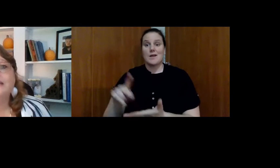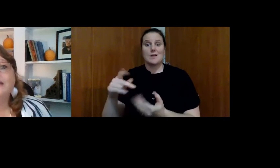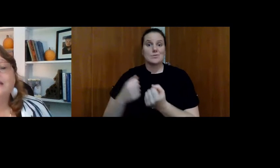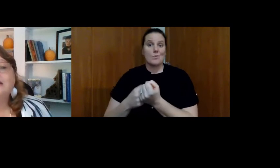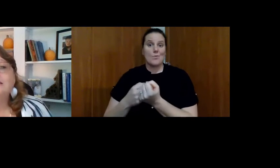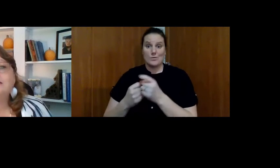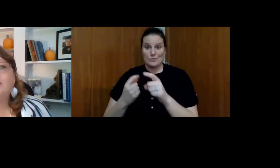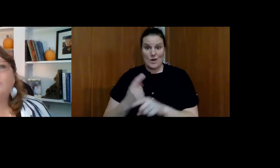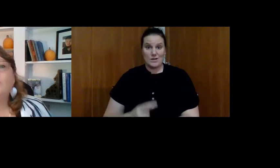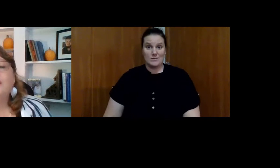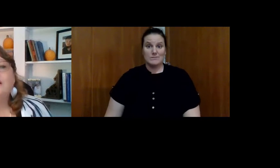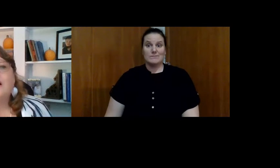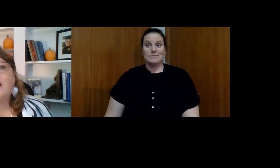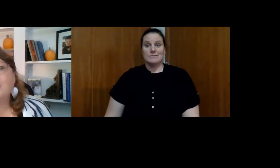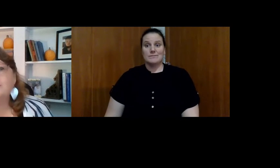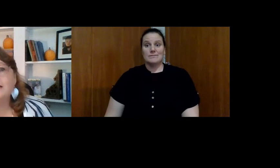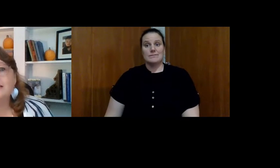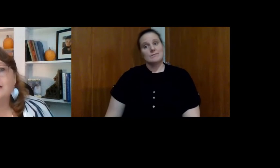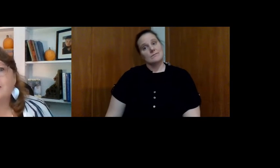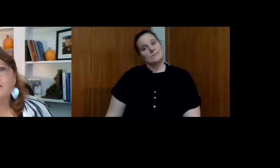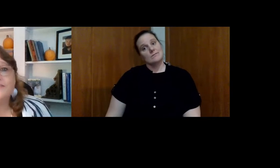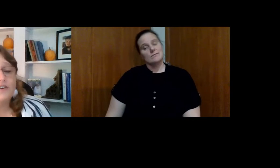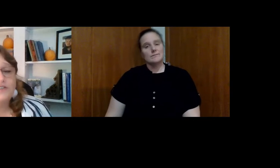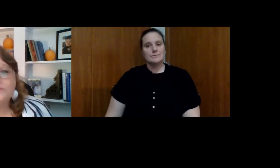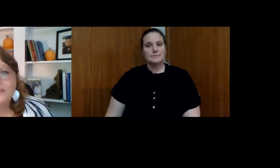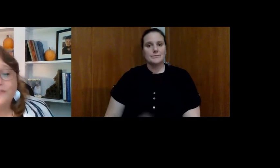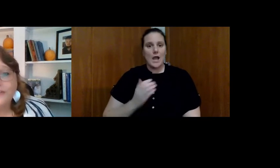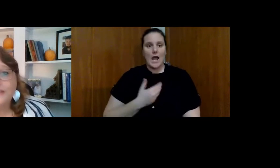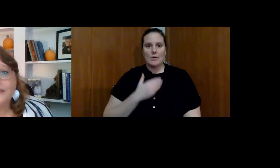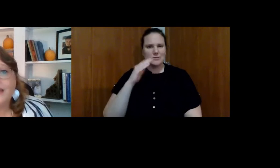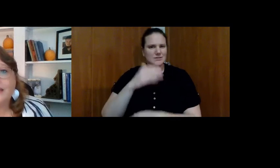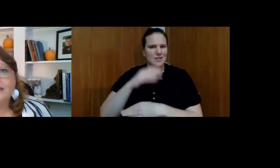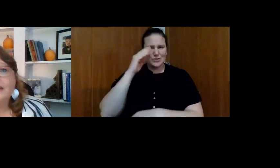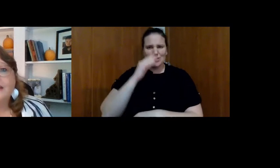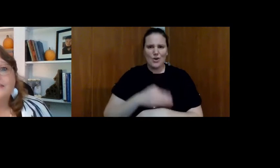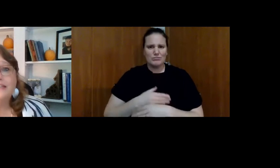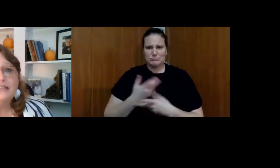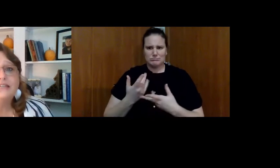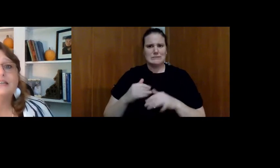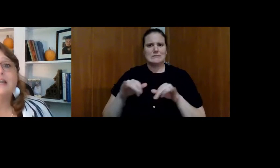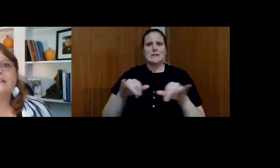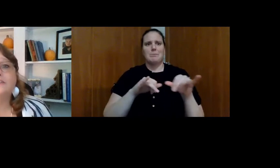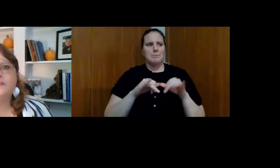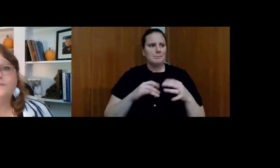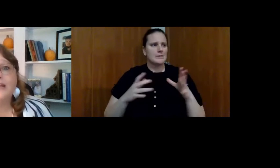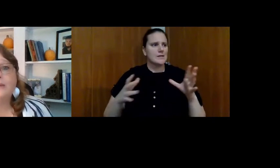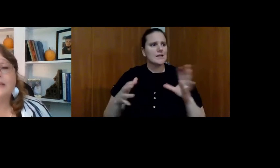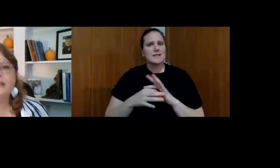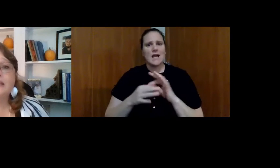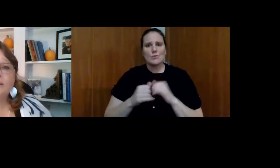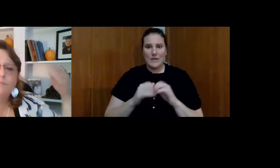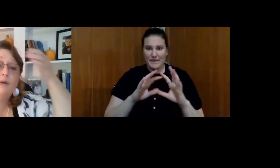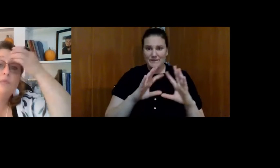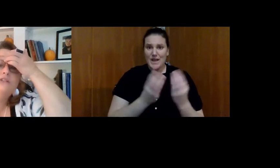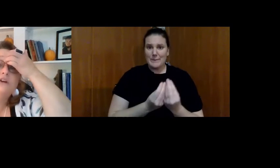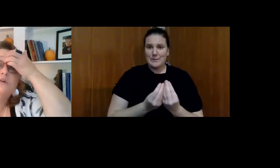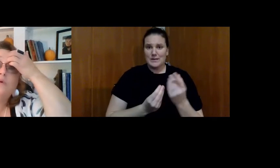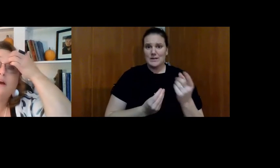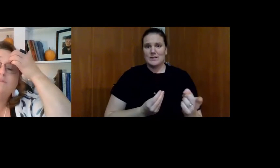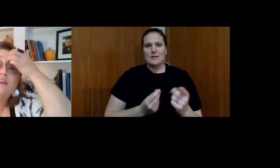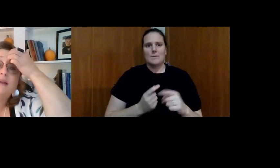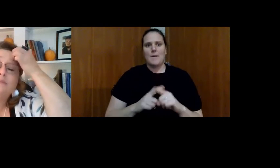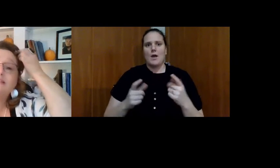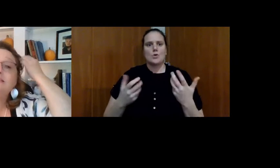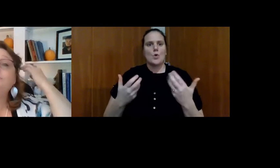right? So, our sons and daughters are no different than that. They need to connect to their family, but we